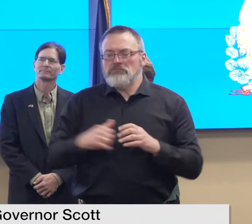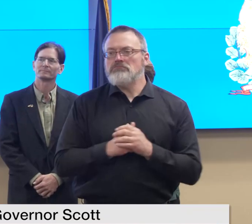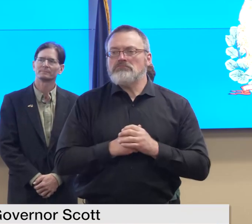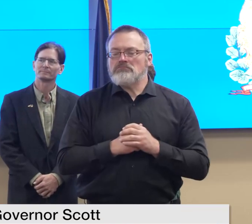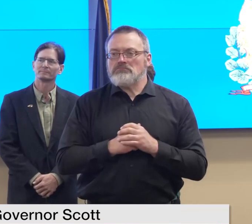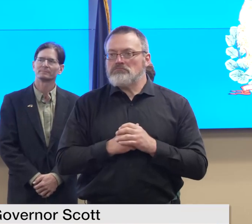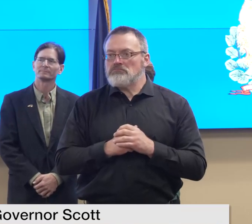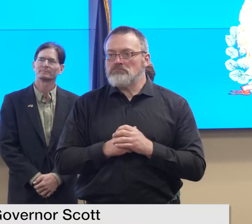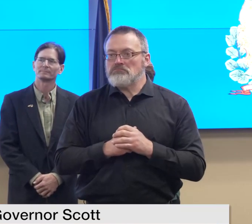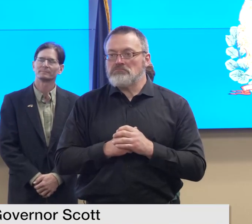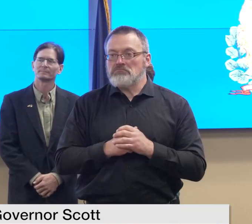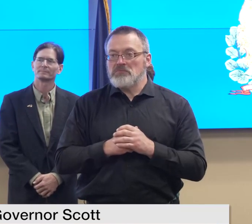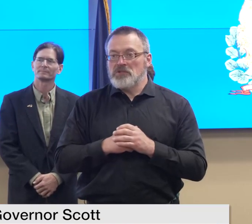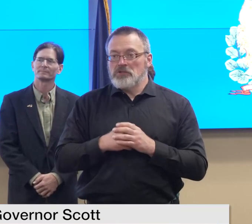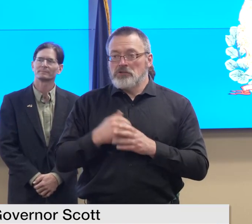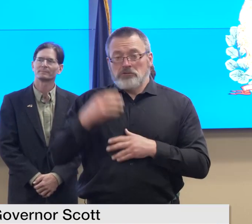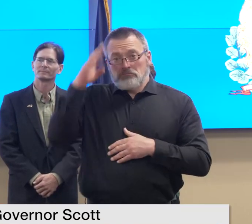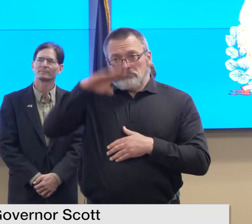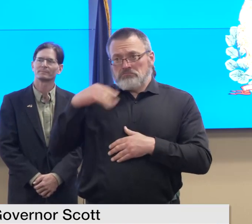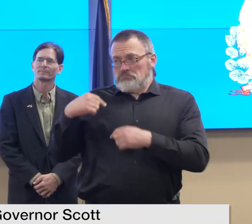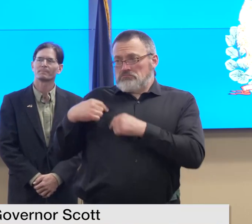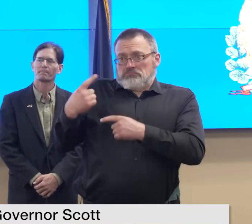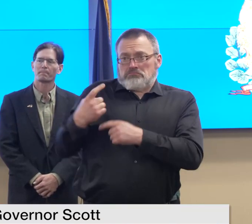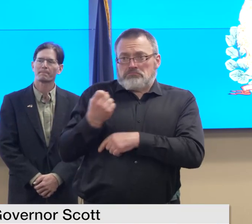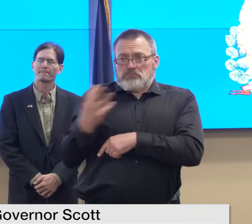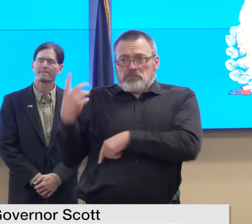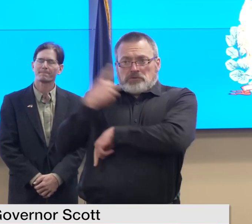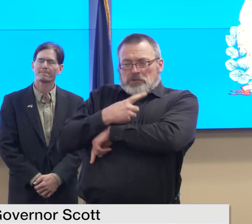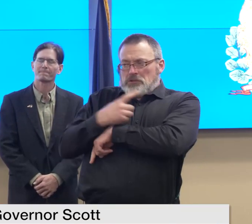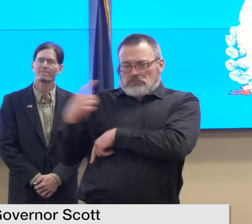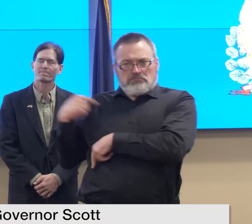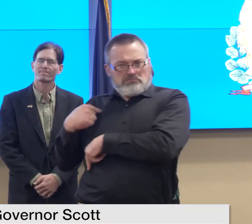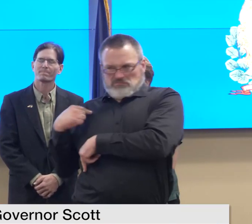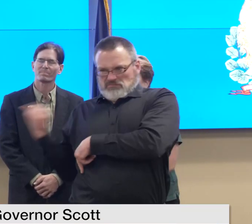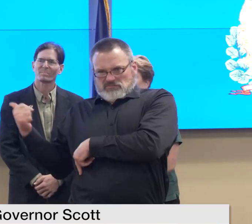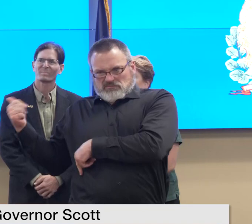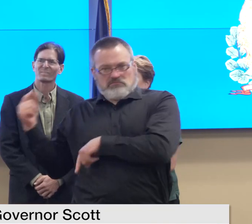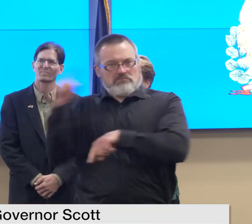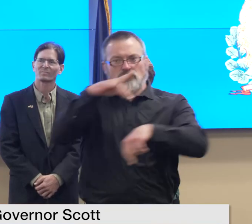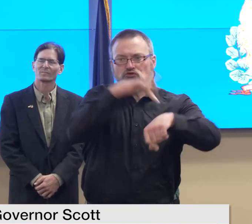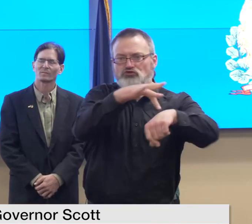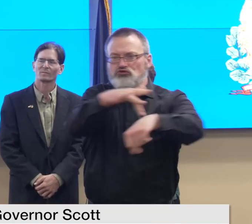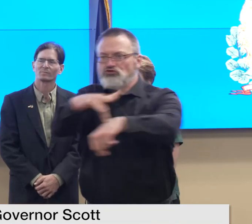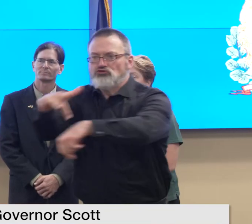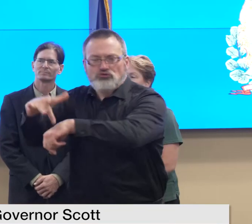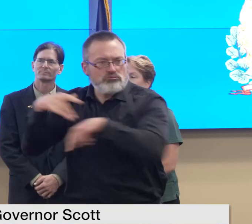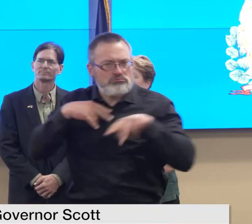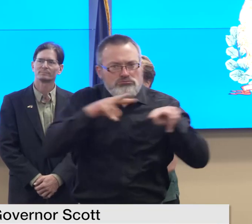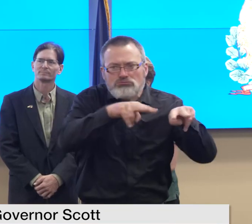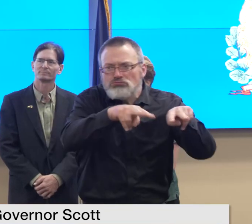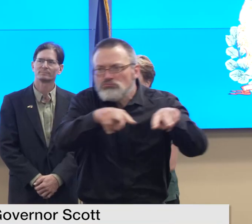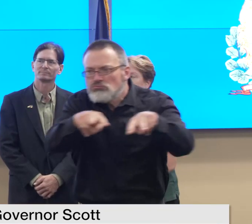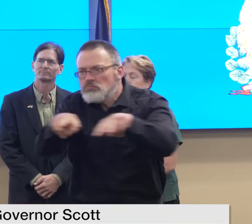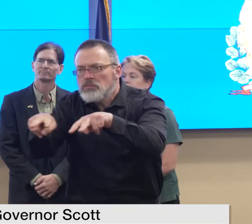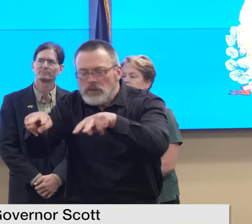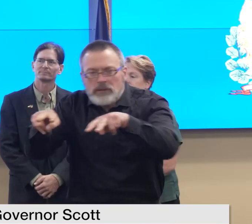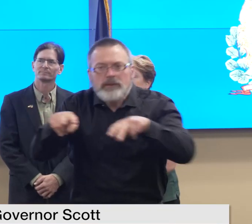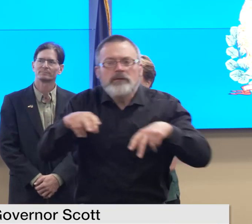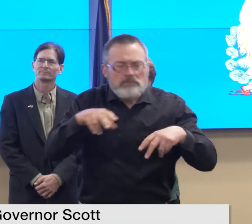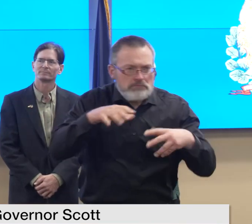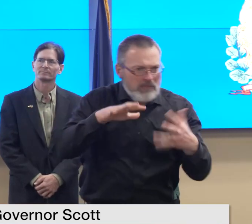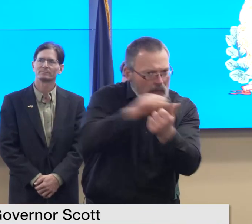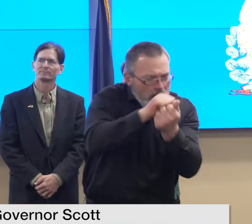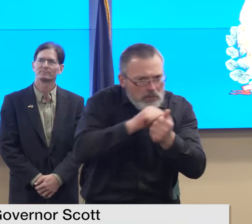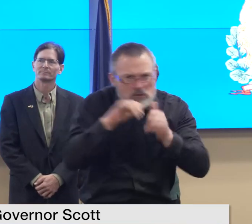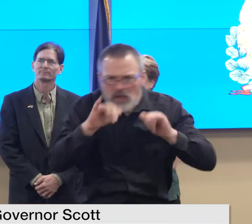last few days I've had the chance to go out and look at some of the damage caused by last week's storm while I know this storm